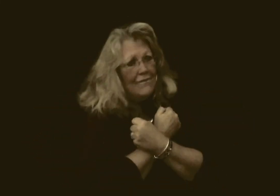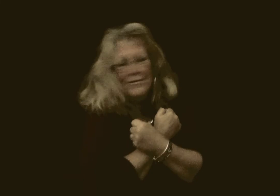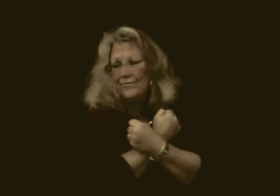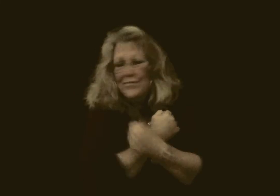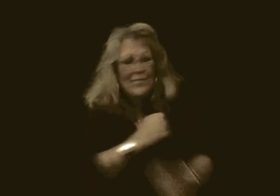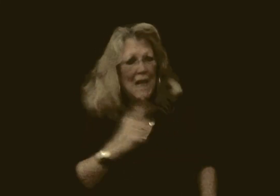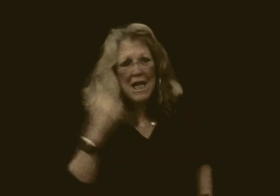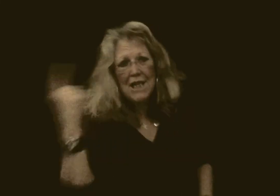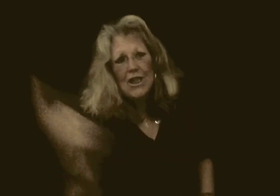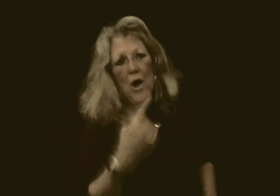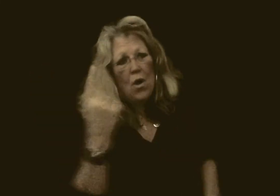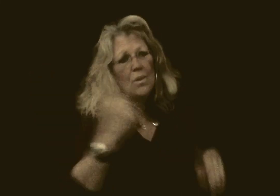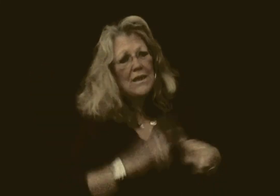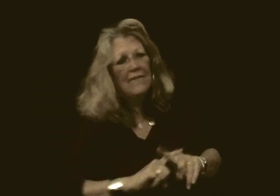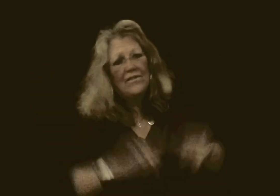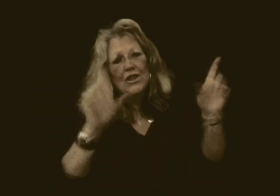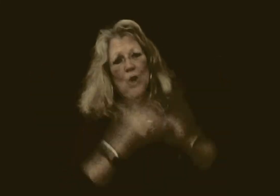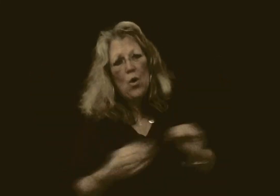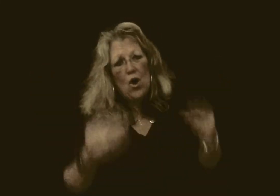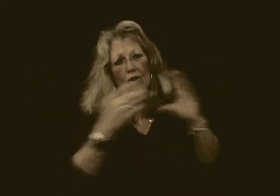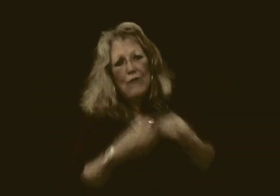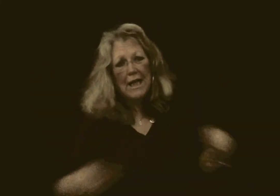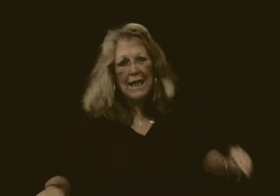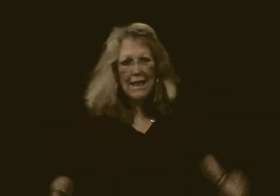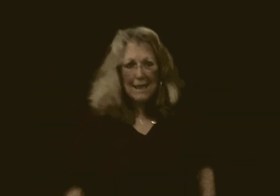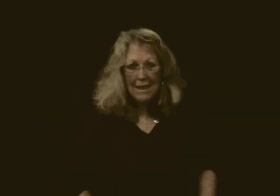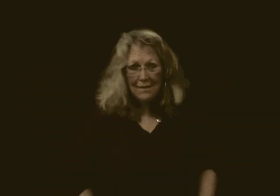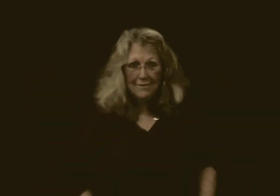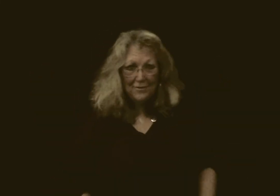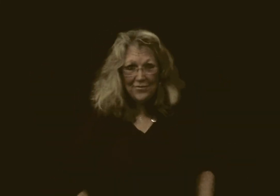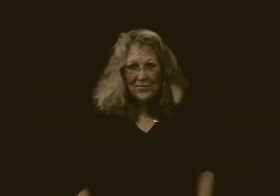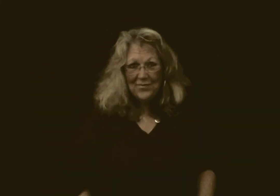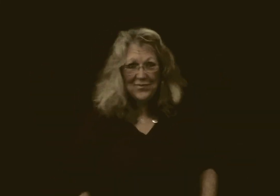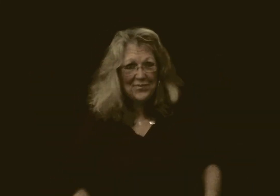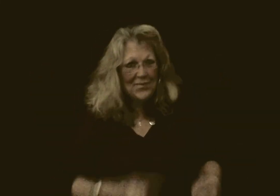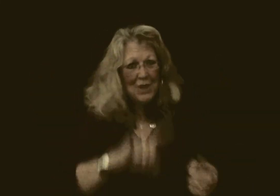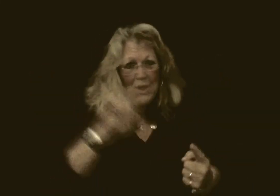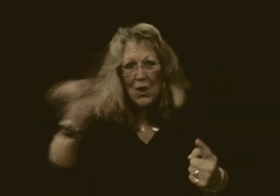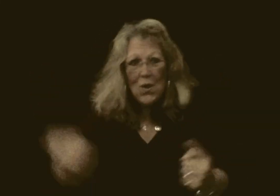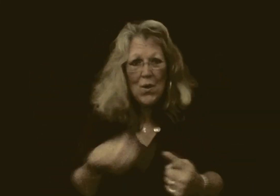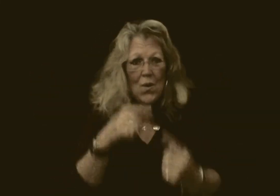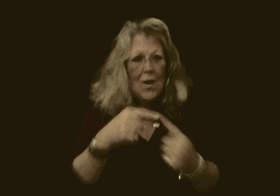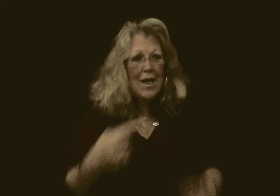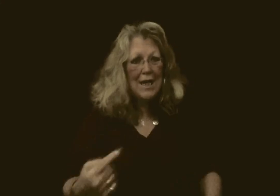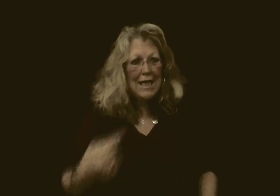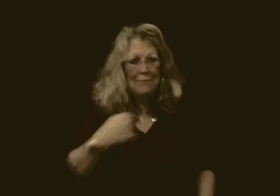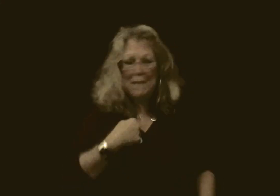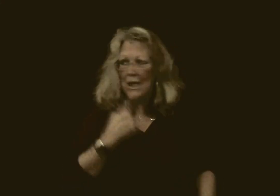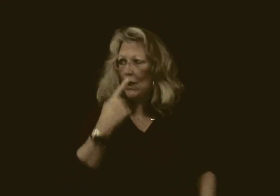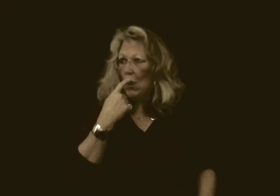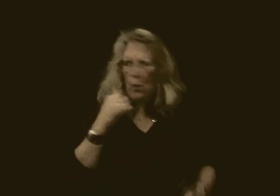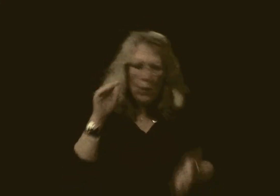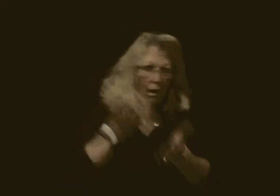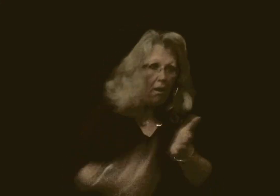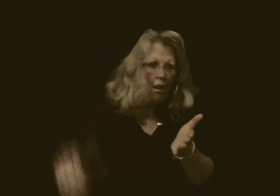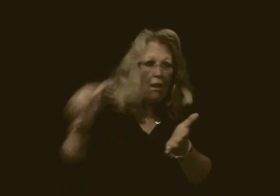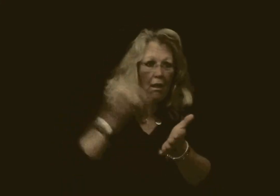It's a different story When it's me who was ever